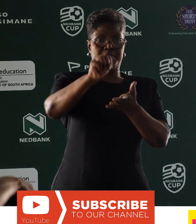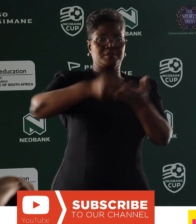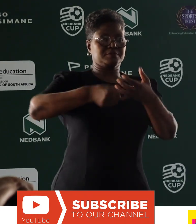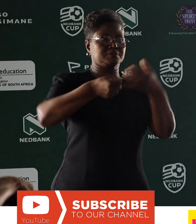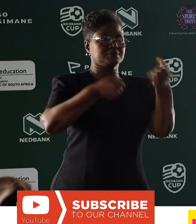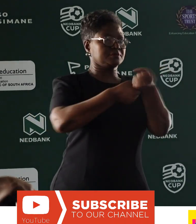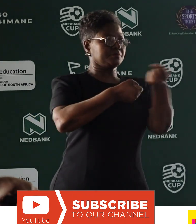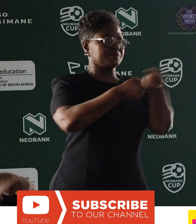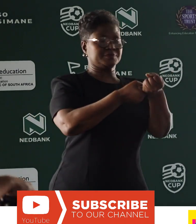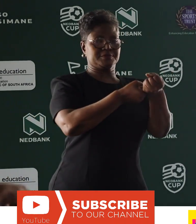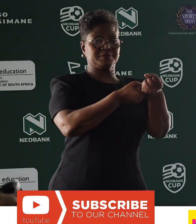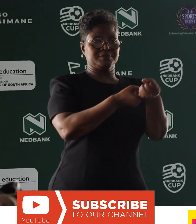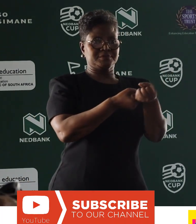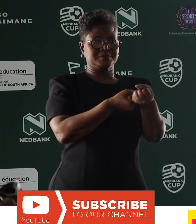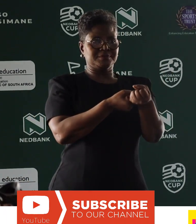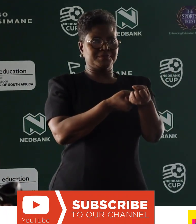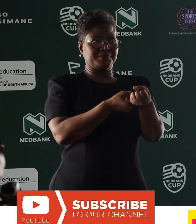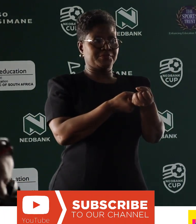That's the brief.